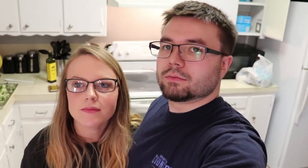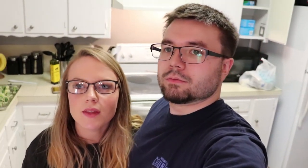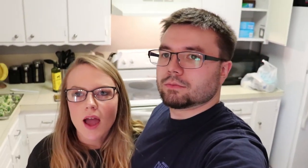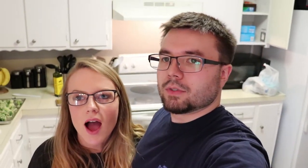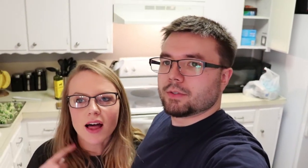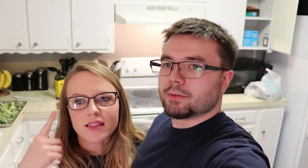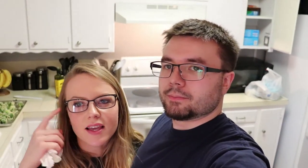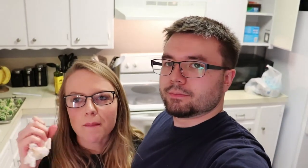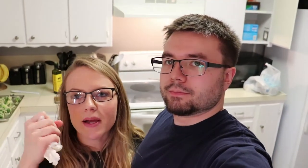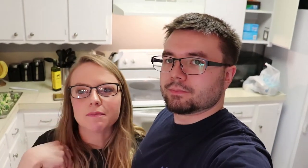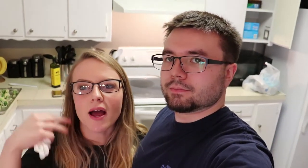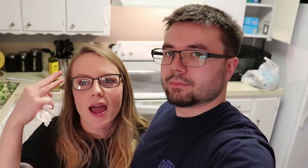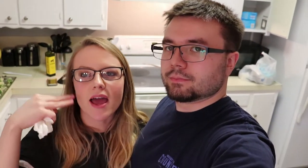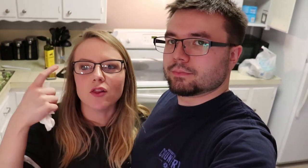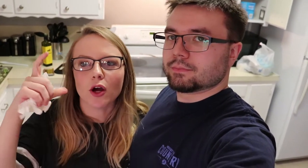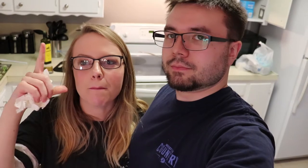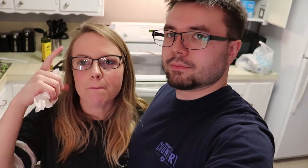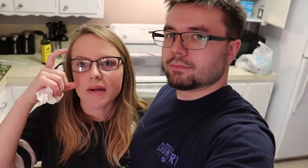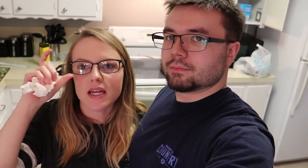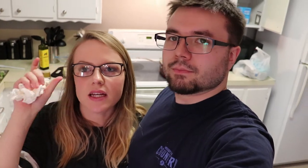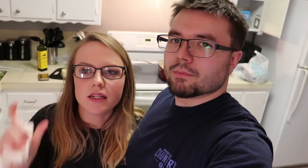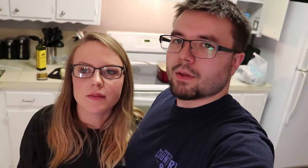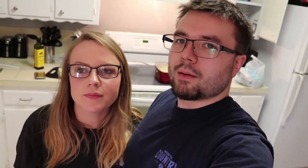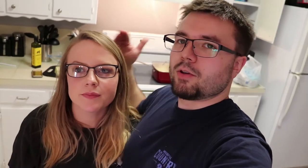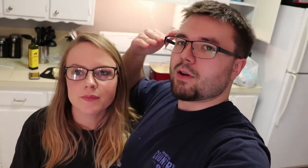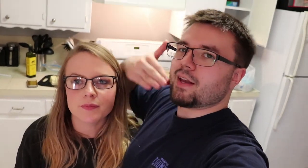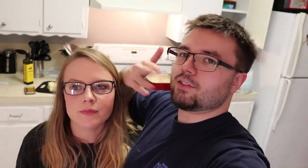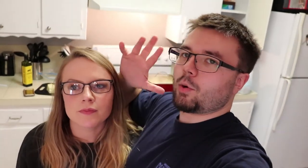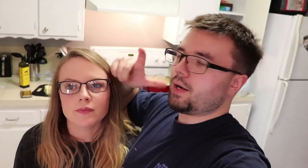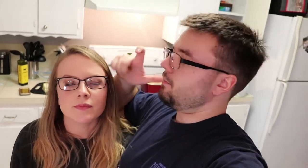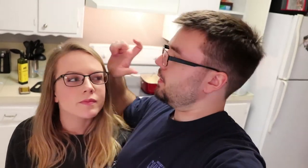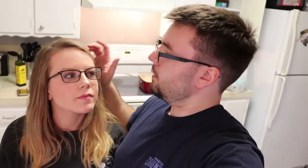i think it makes my head look big i mean your head's already big